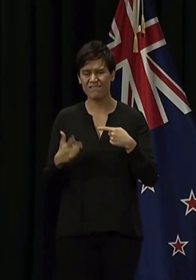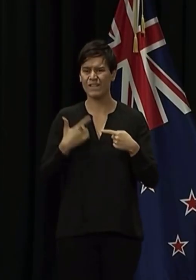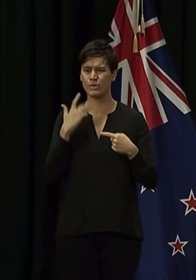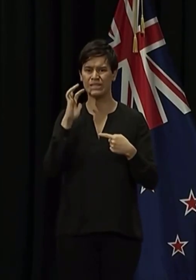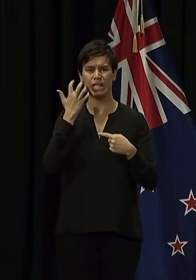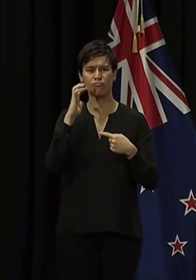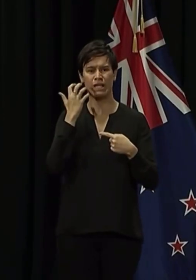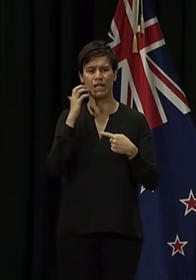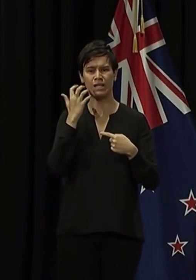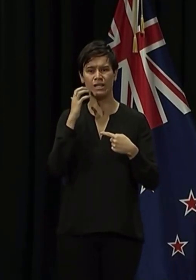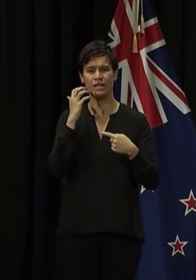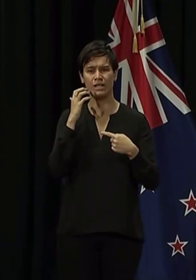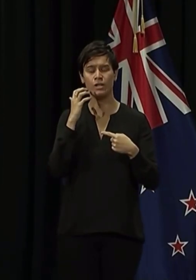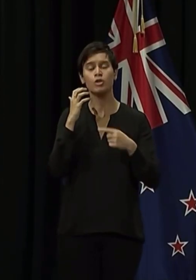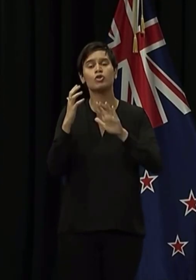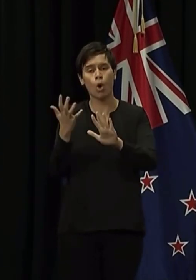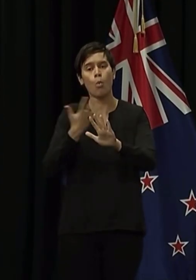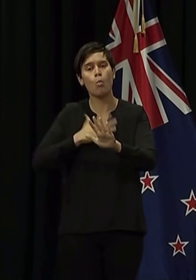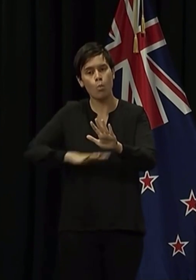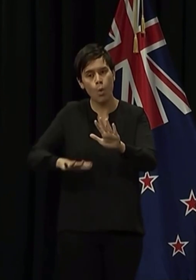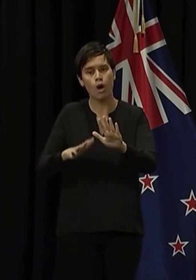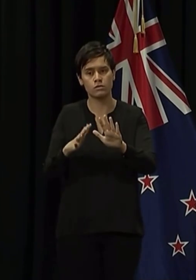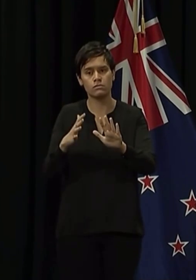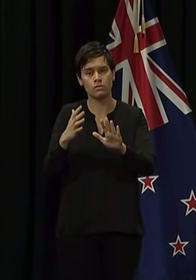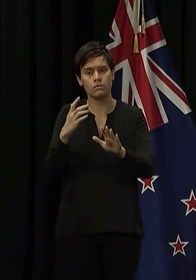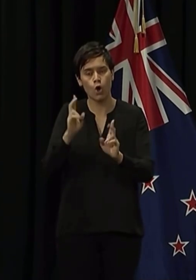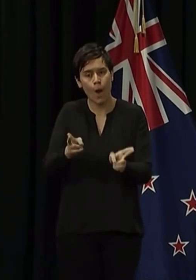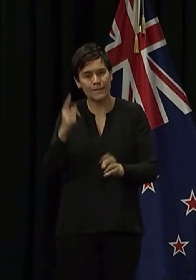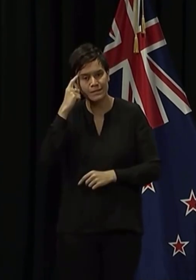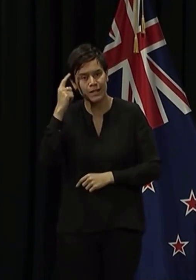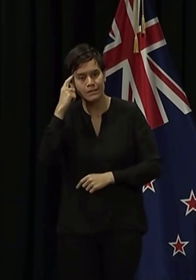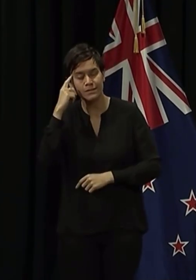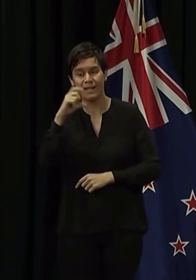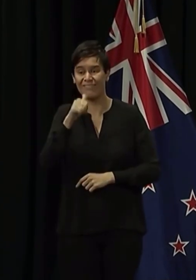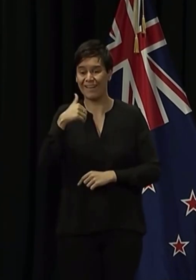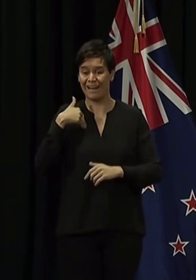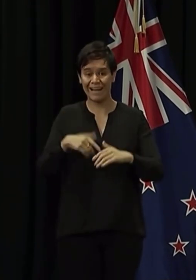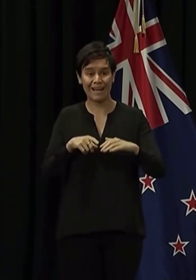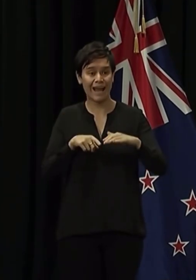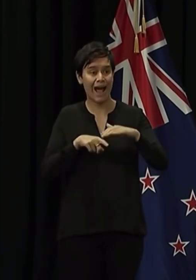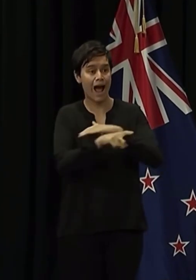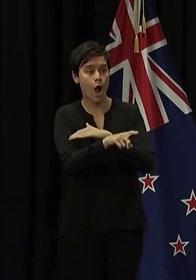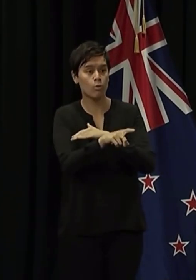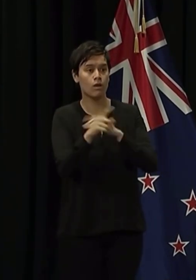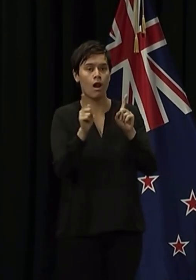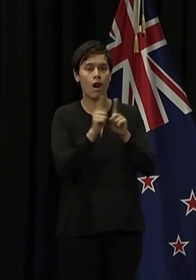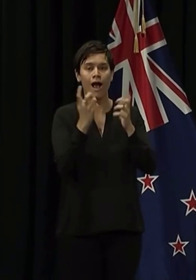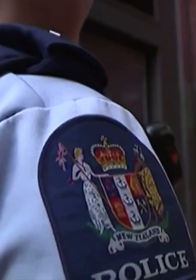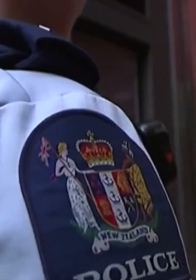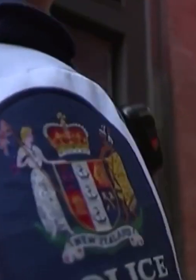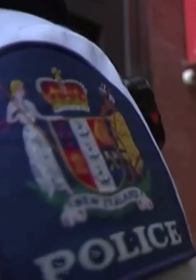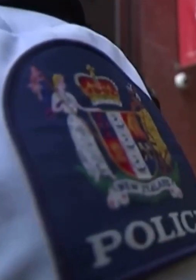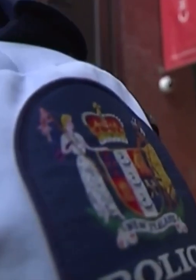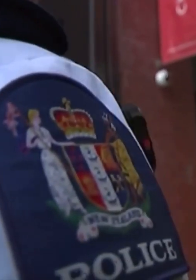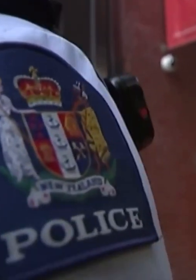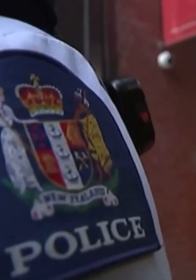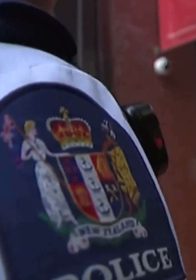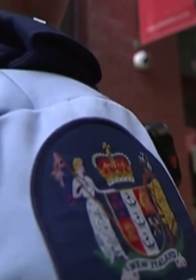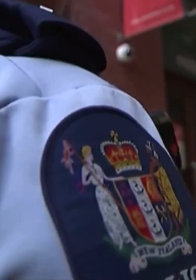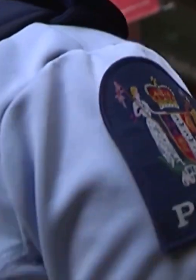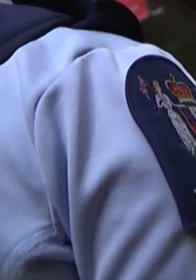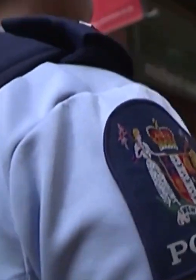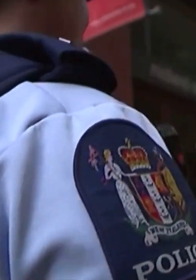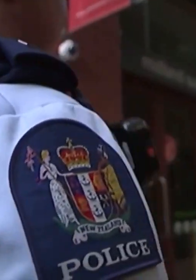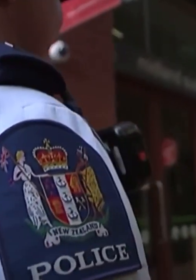can leave your home for fresh air, a walk, for exercise, to take your children outside. And if you break the